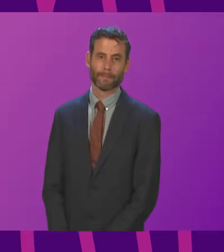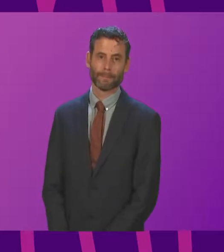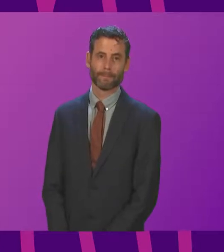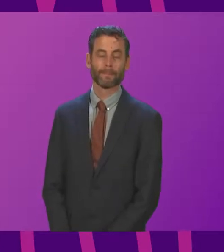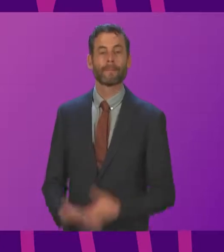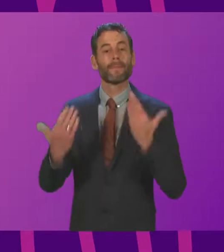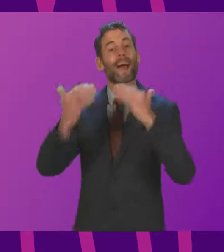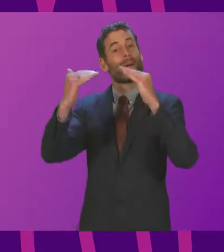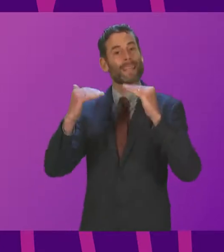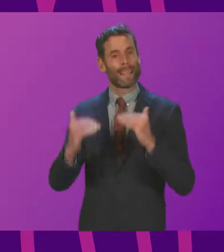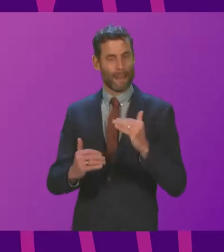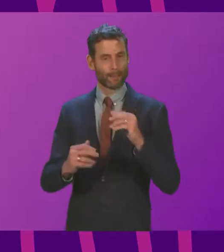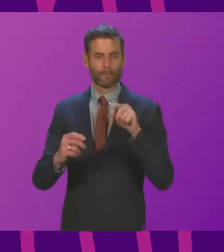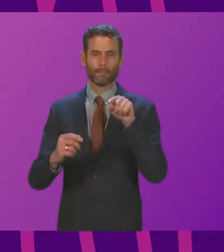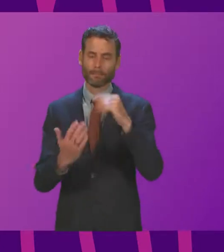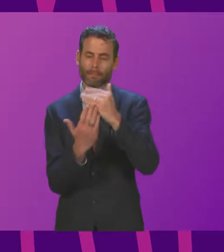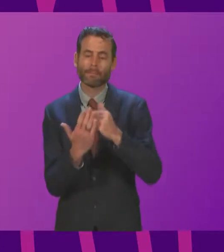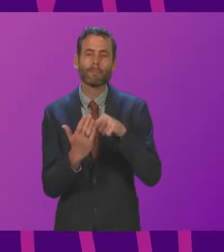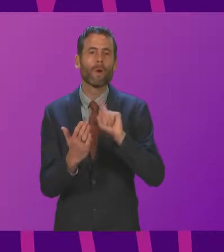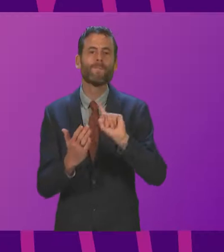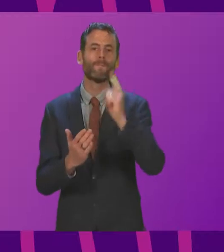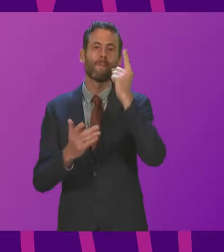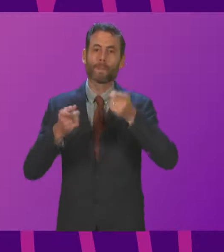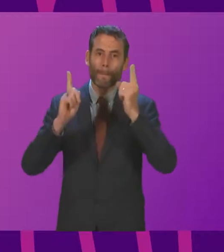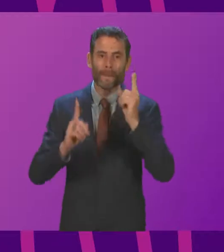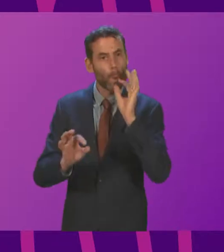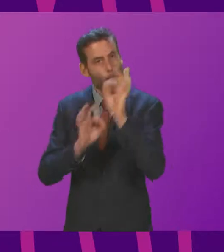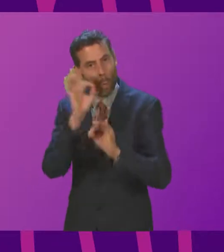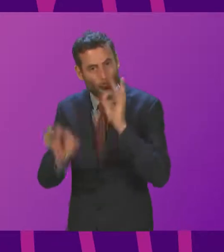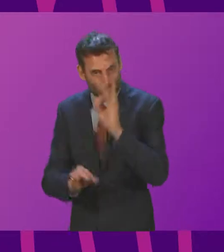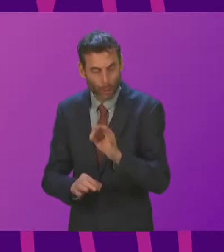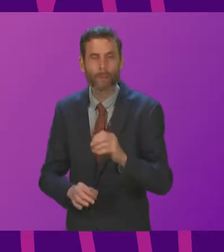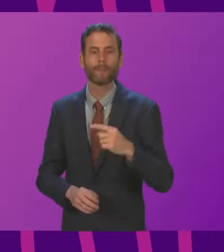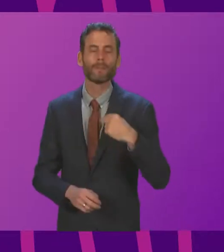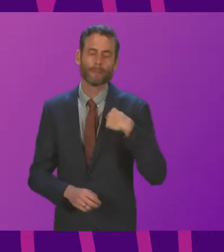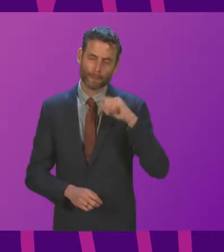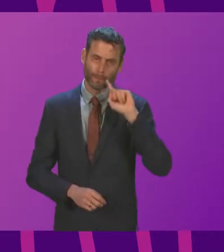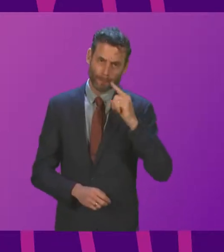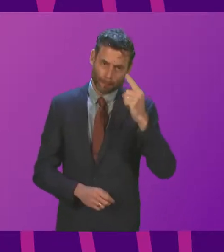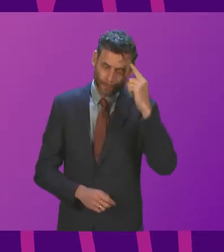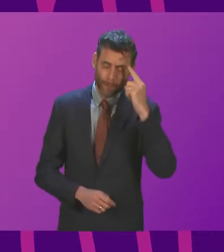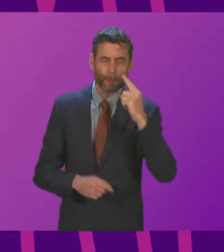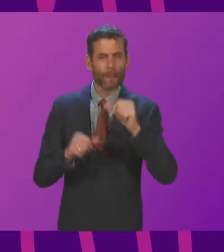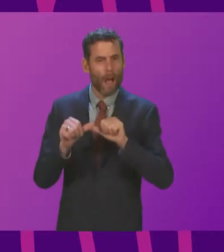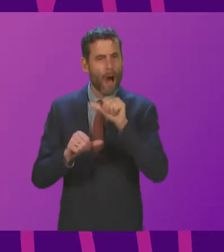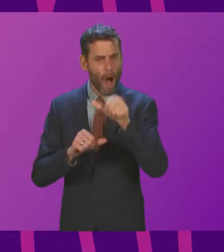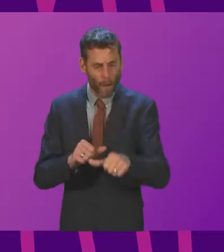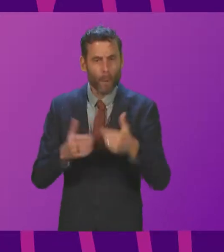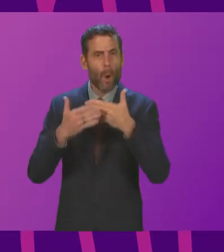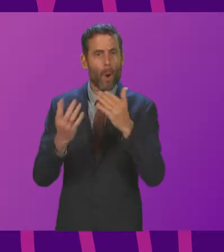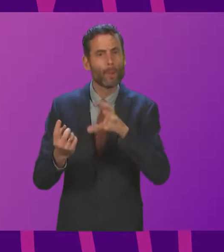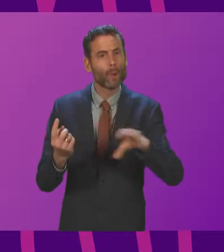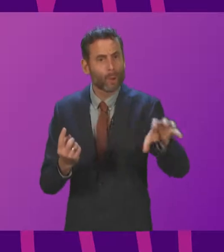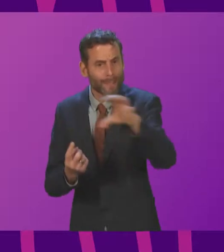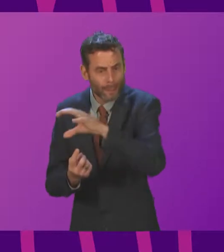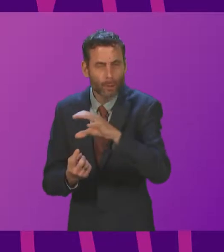The next item of business is First Minister's questions. I intend taking both constituency and general supplementaries after Question 2.